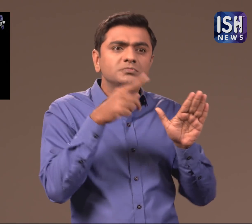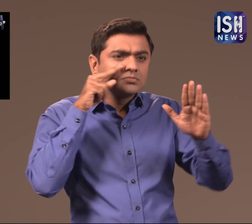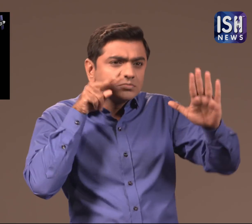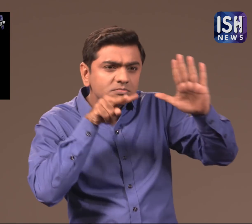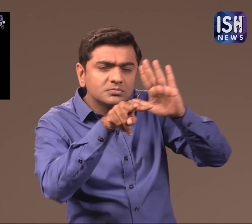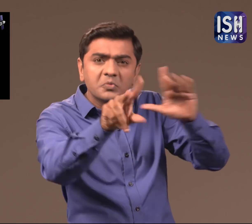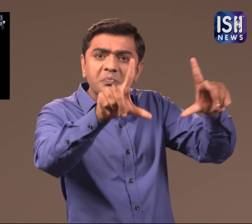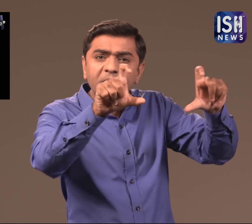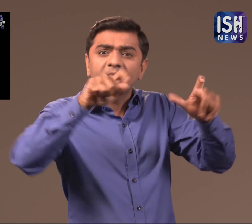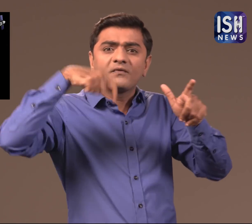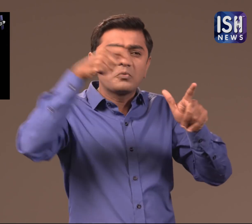conditions.